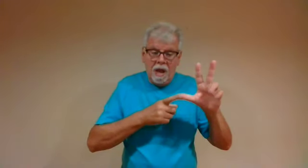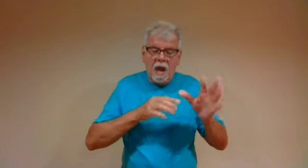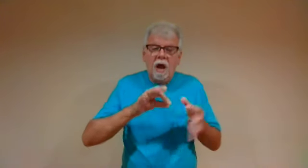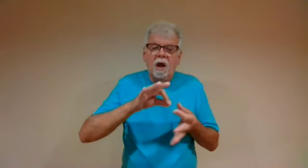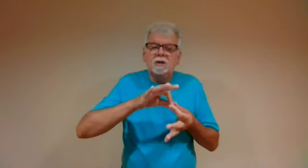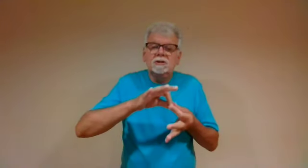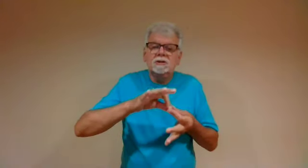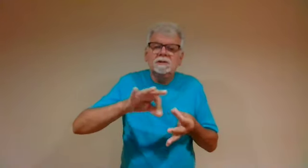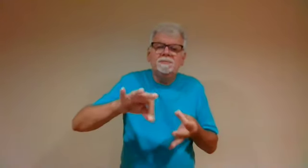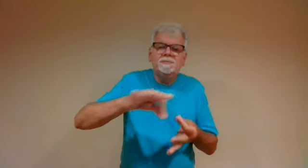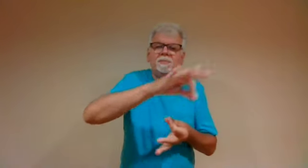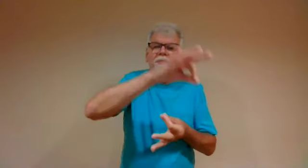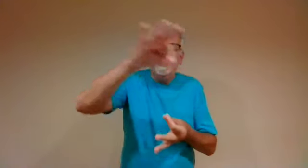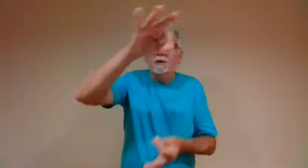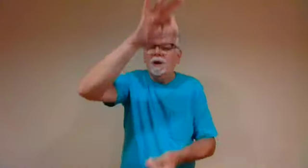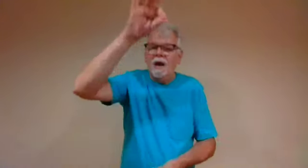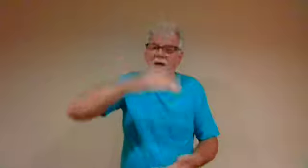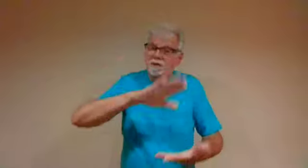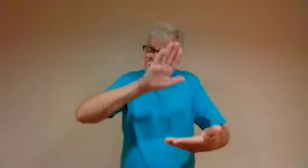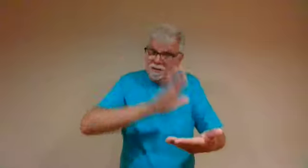And spiritual songs And